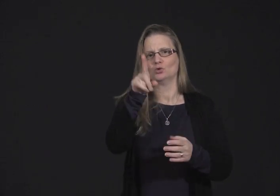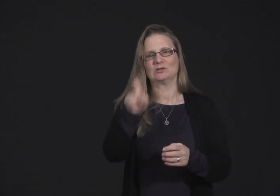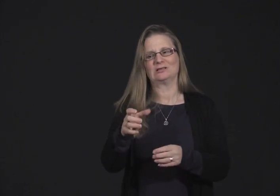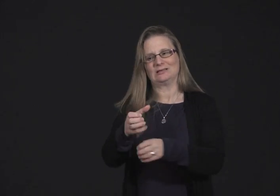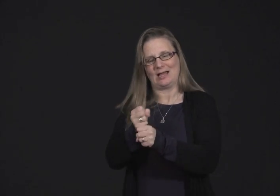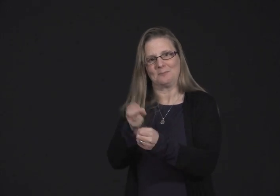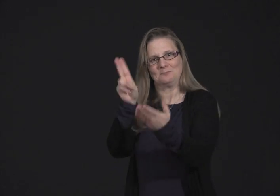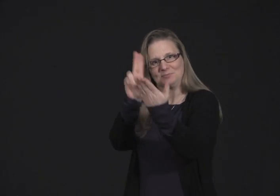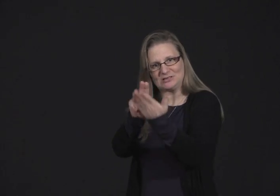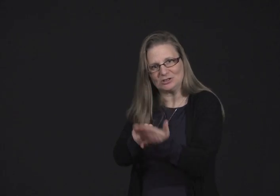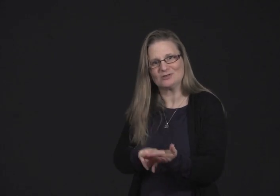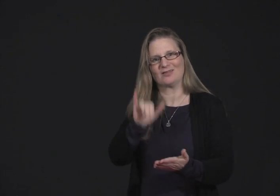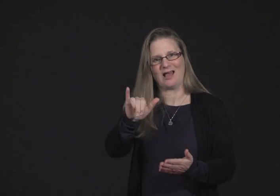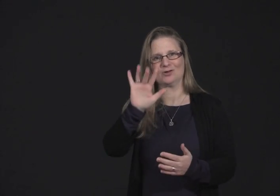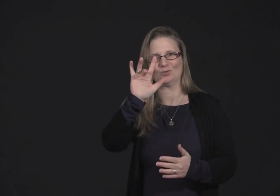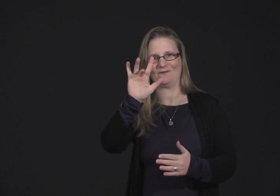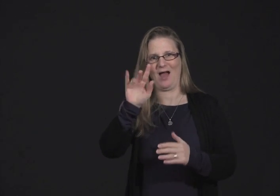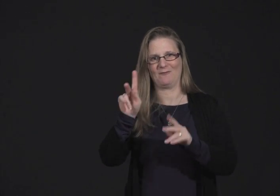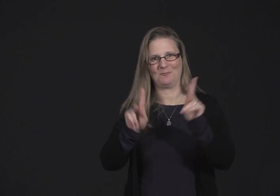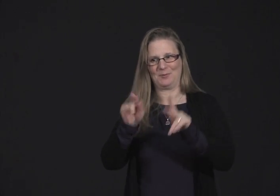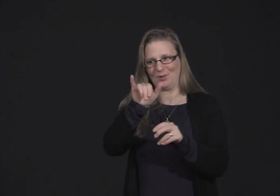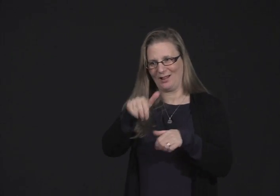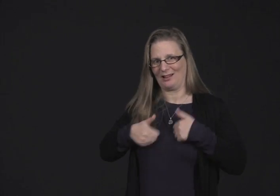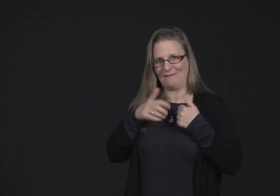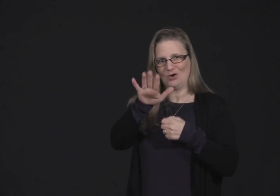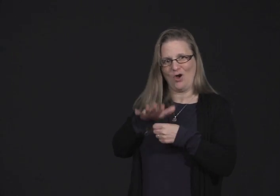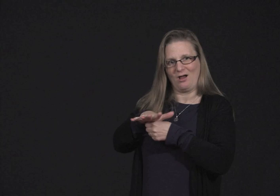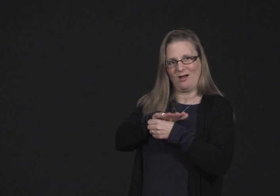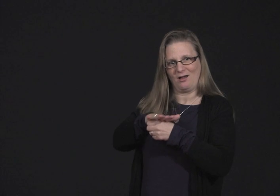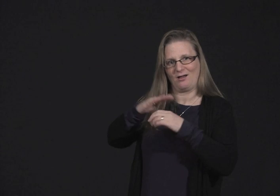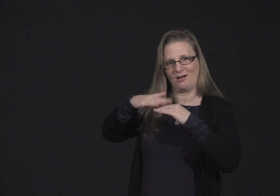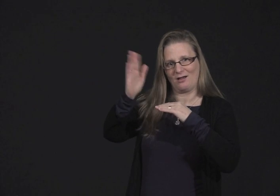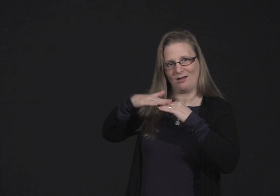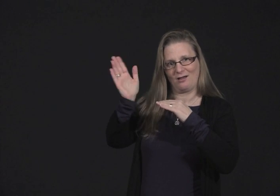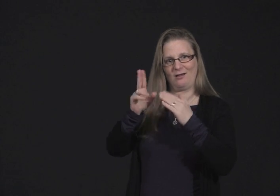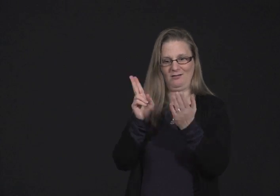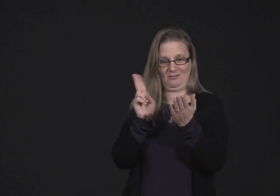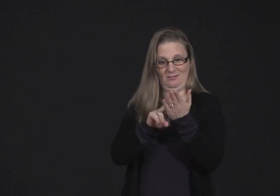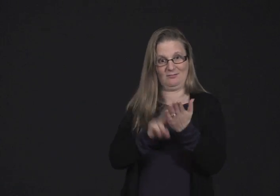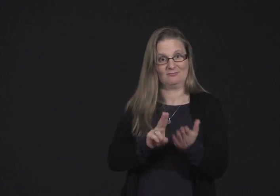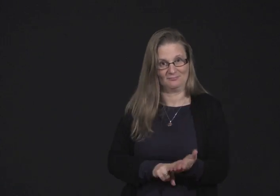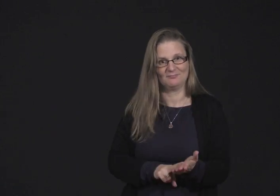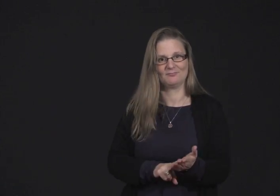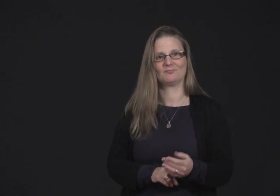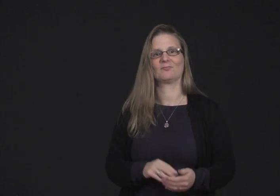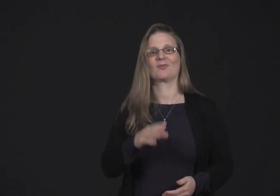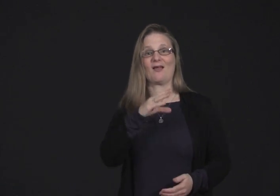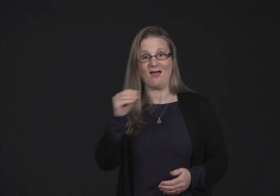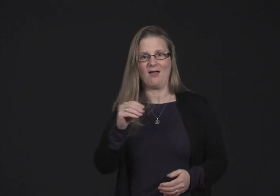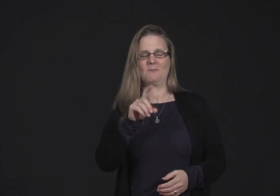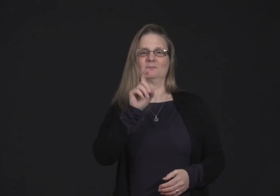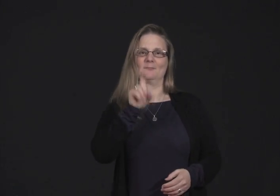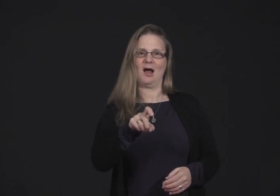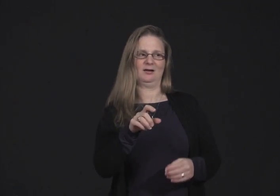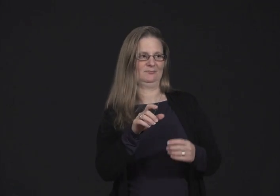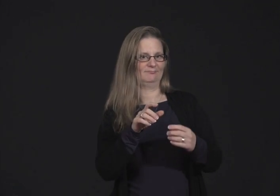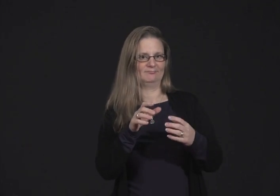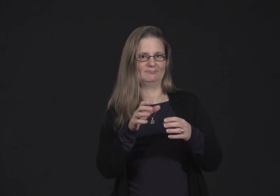So, once you meet with your MPs, we need to get 25 signatures of people in your riding. Once you provide that,